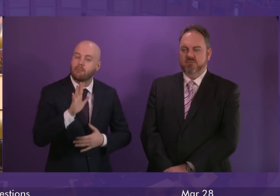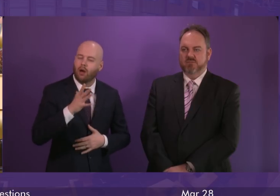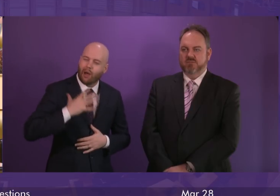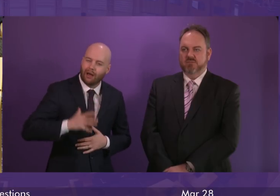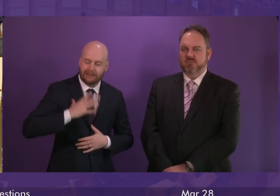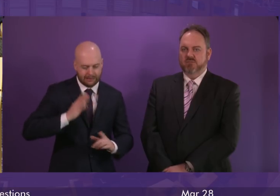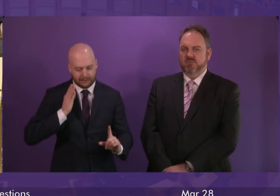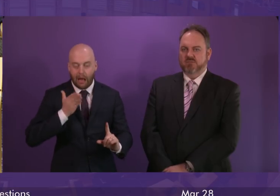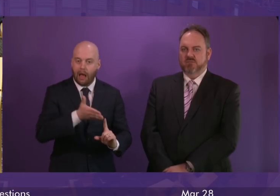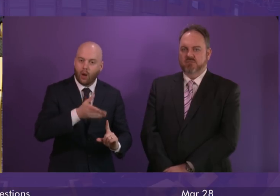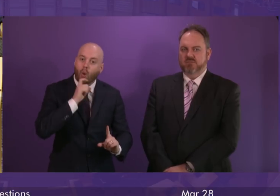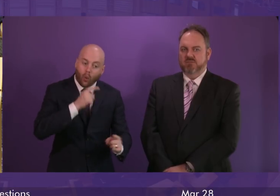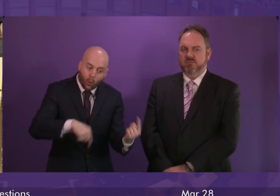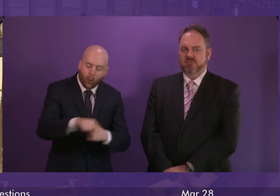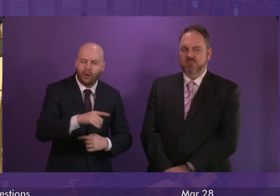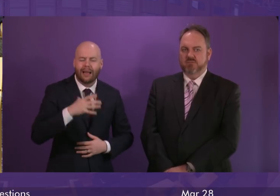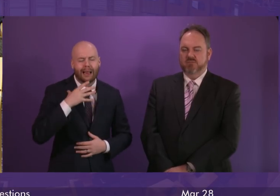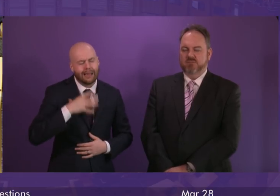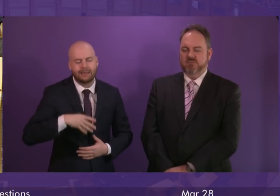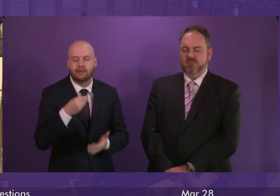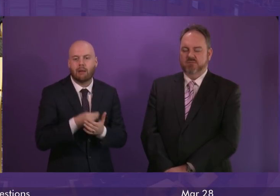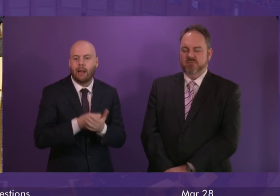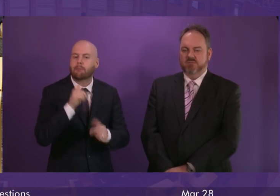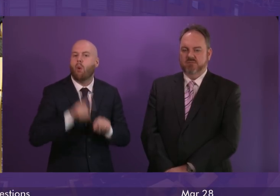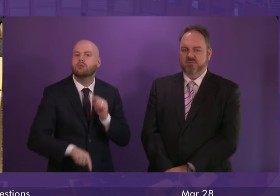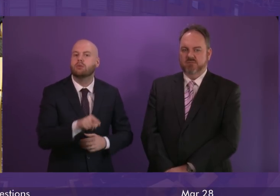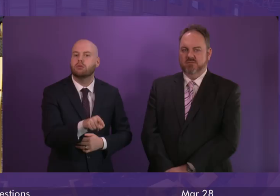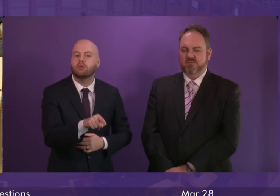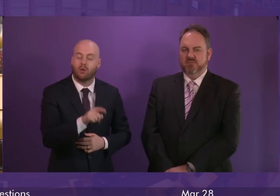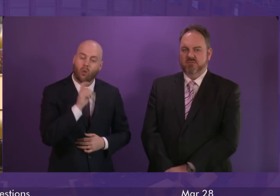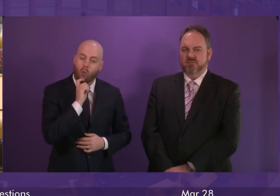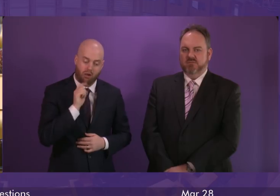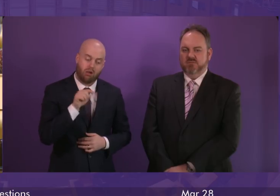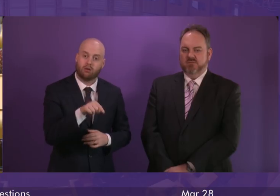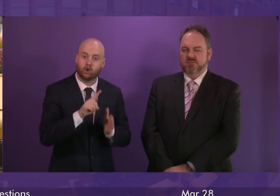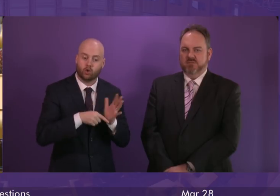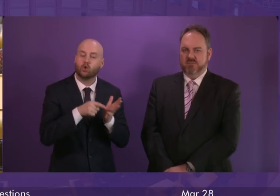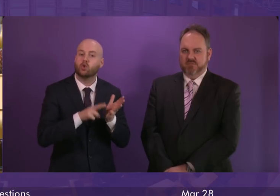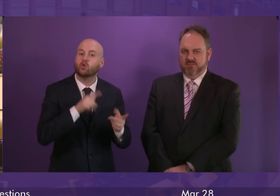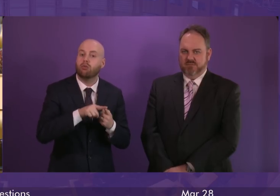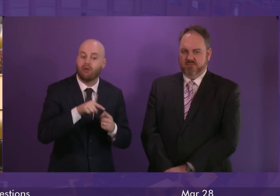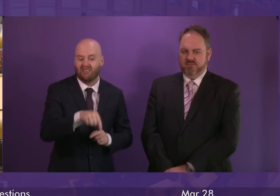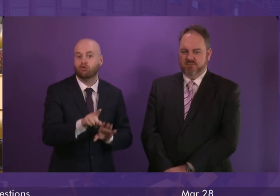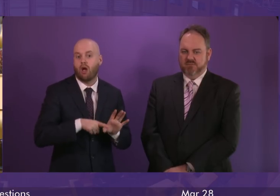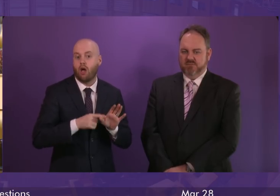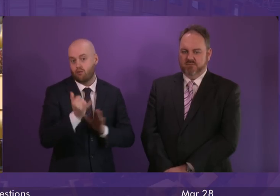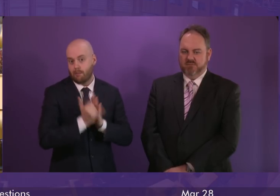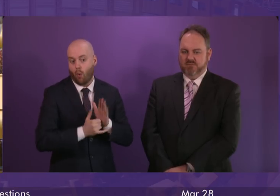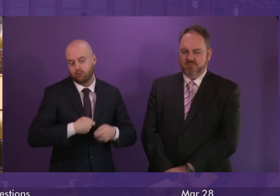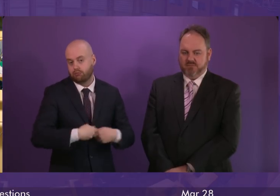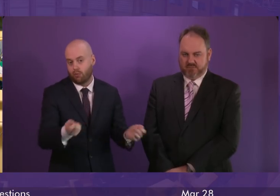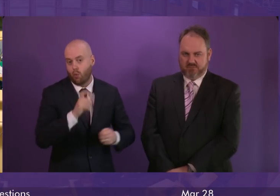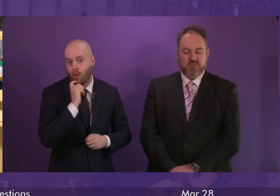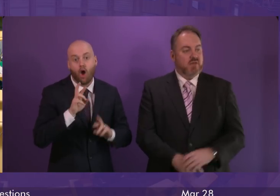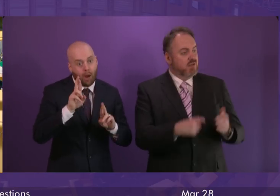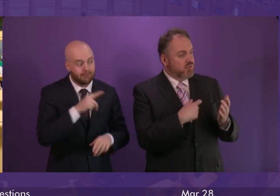most need it. when we publish the way forward on that by June this year I hope we'll get Scottish Labour support for it.